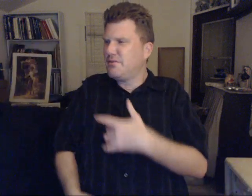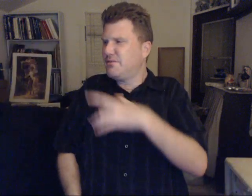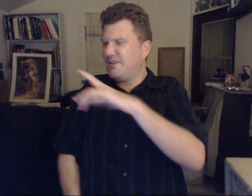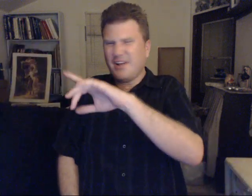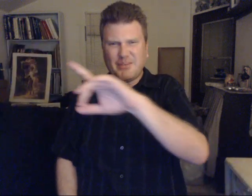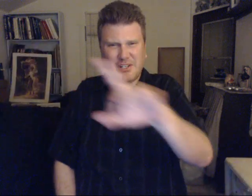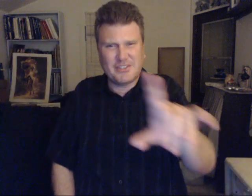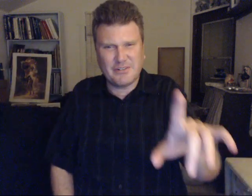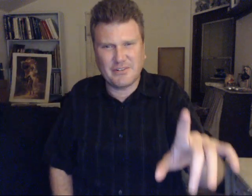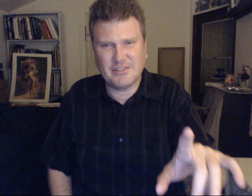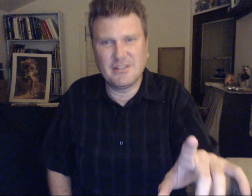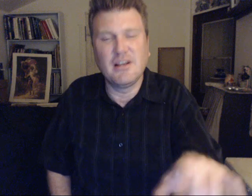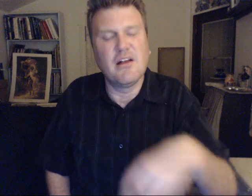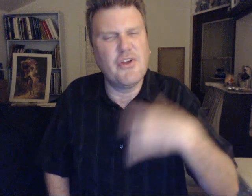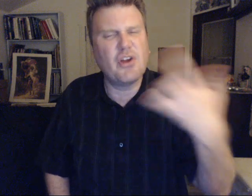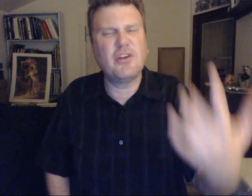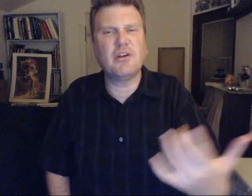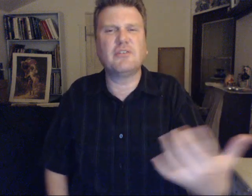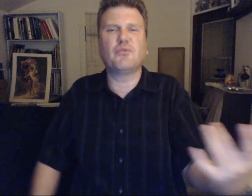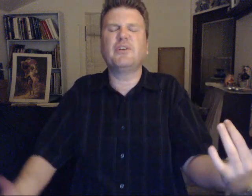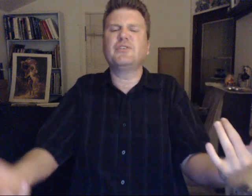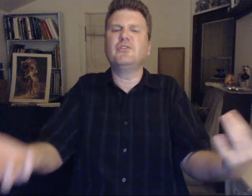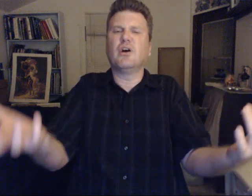They are not much different. They are here. The reason your.